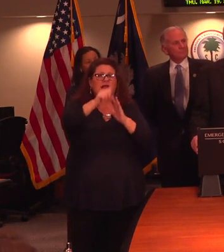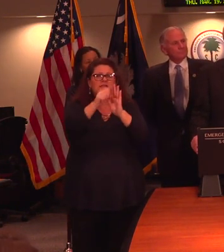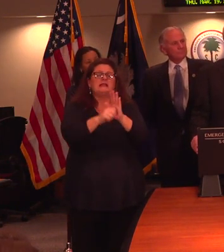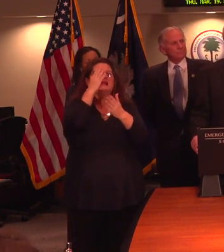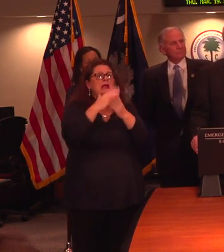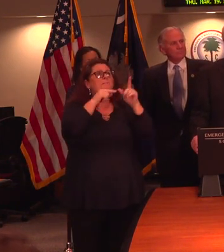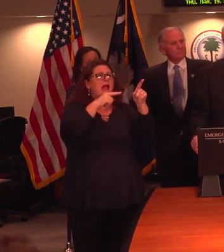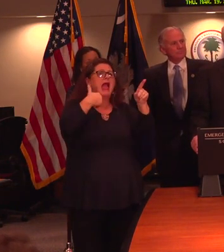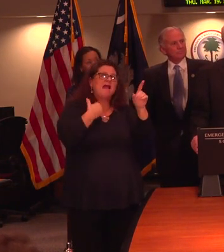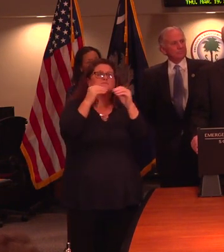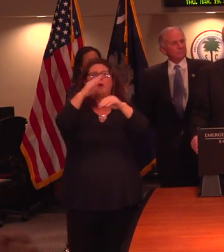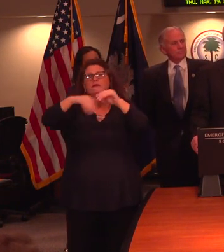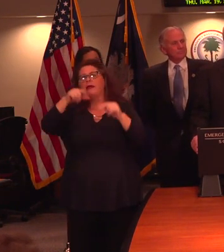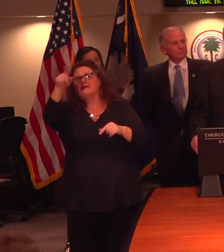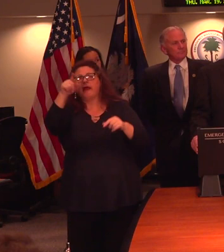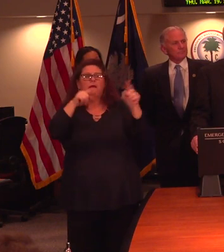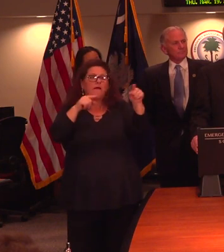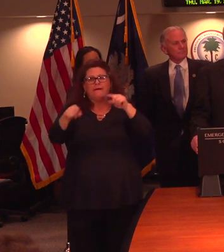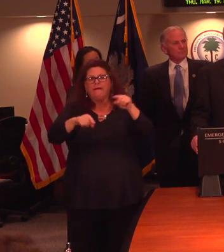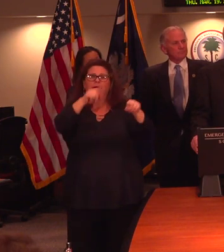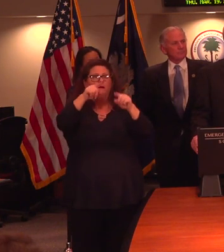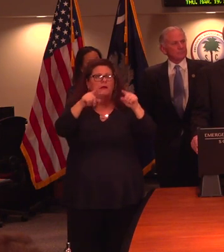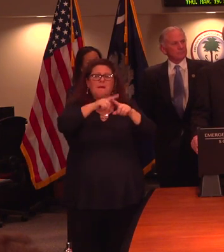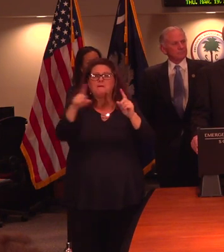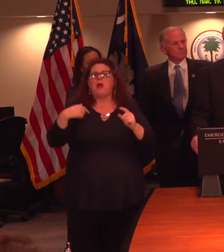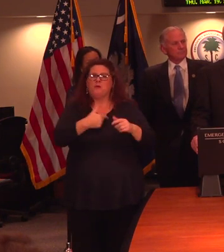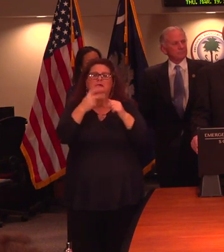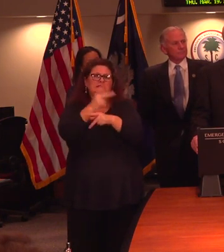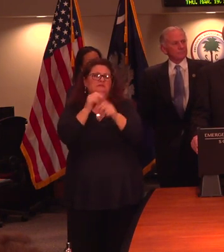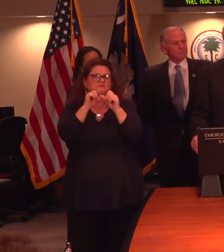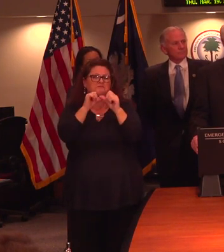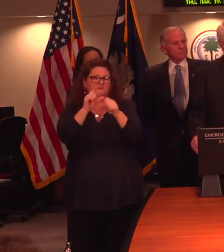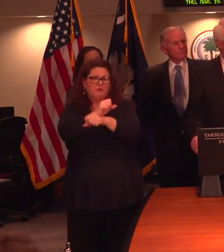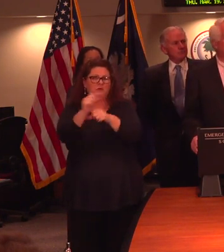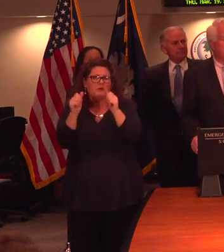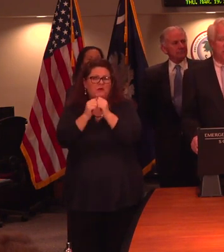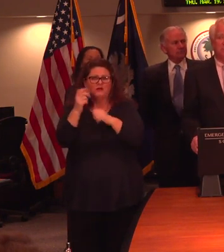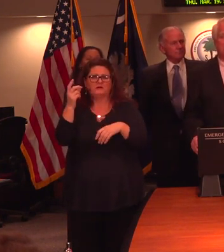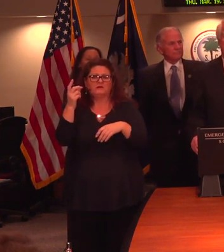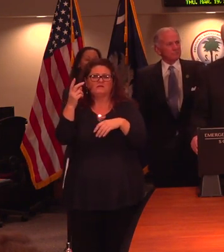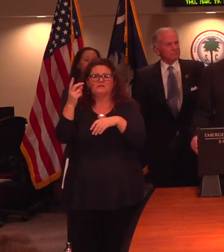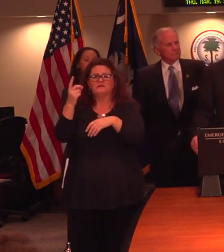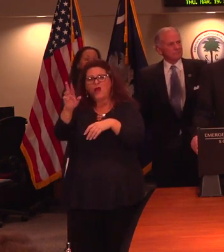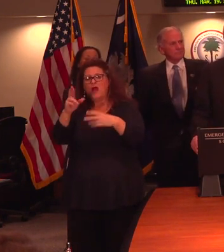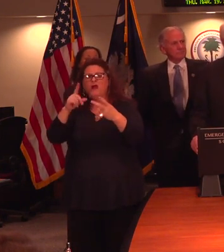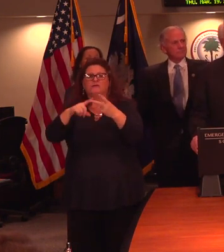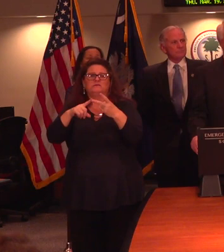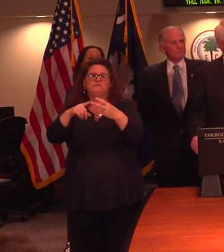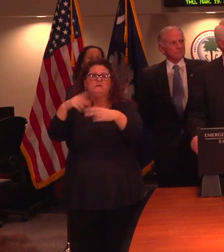more than others. We continue to work with the hospitals and doctor's offices with those supplies.